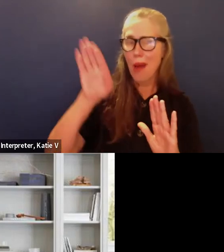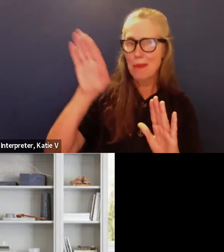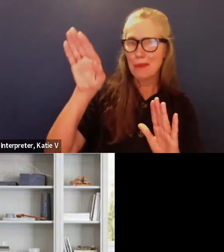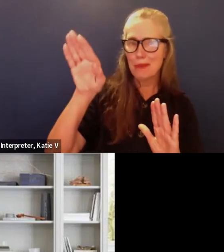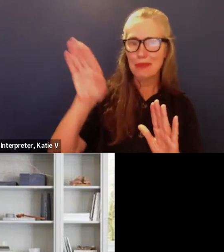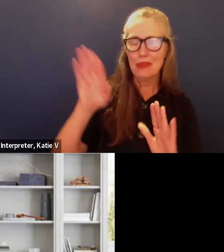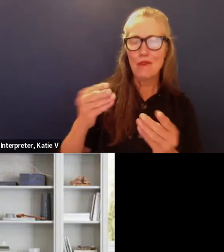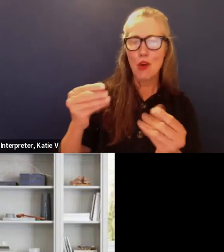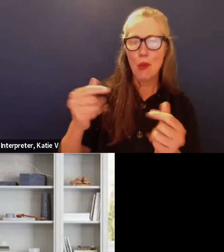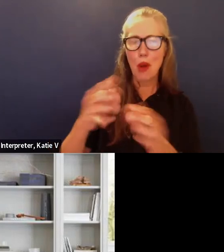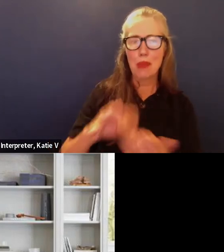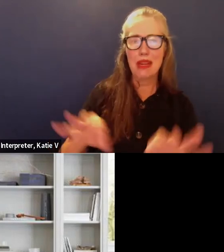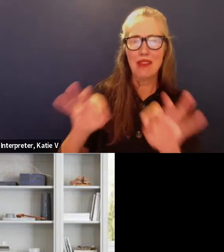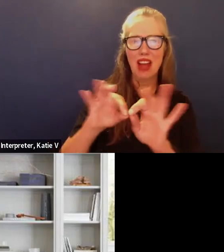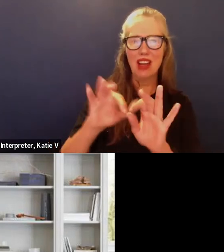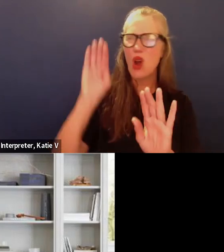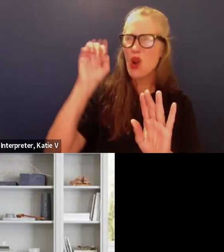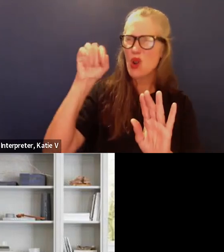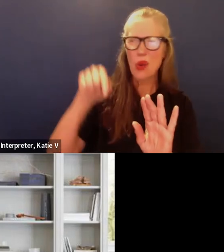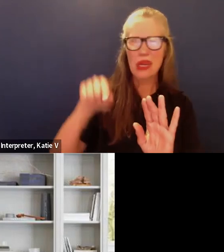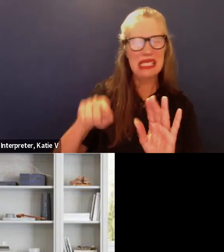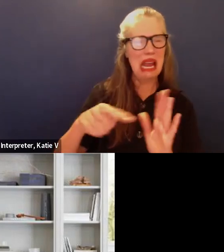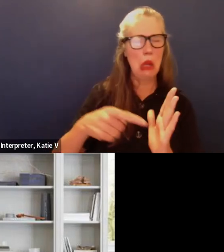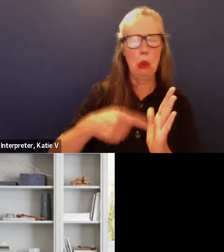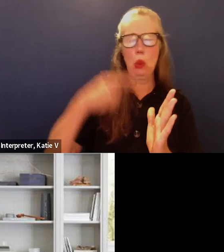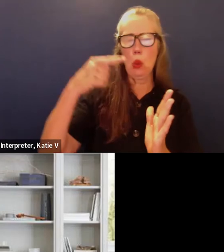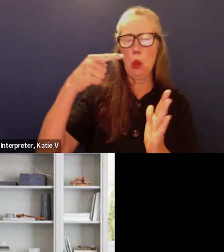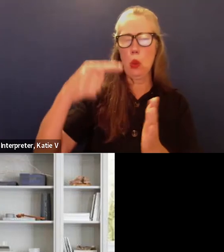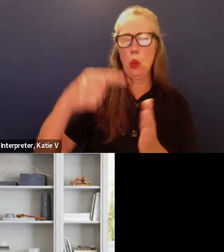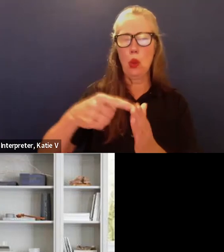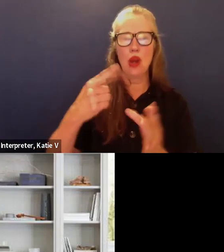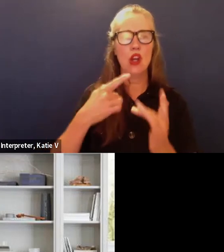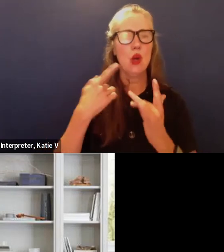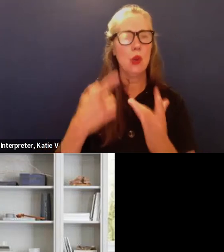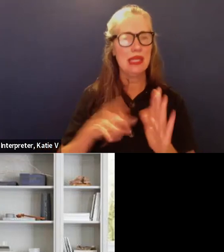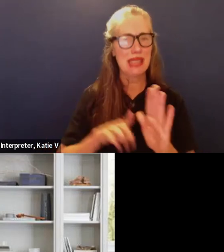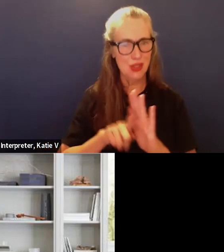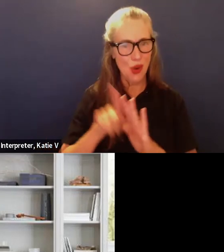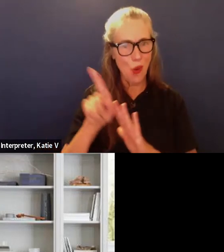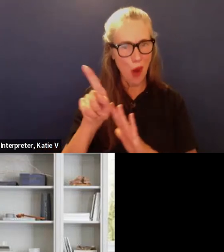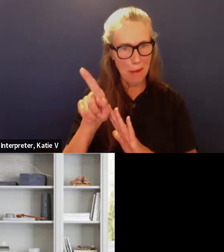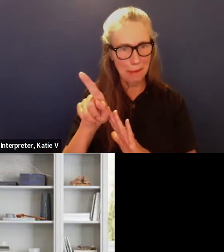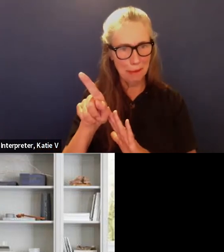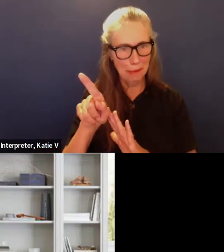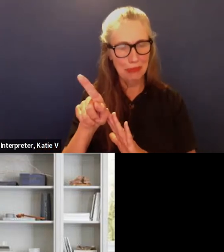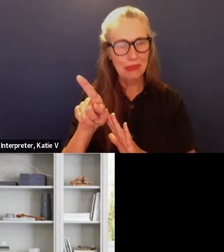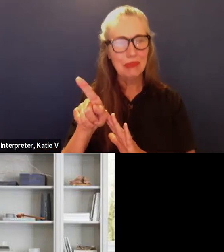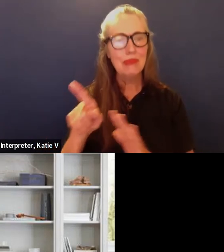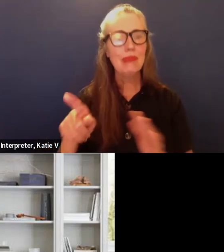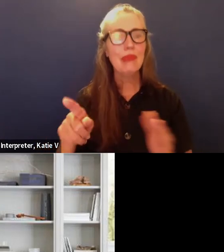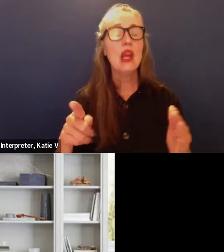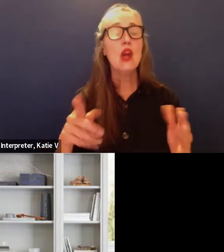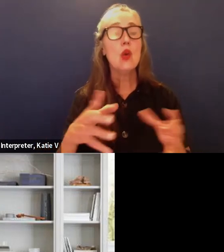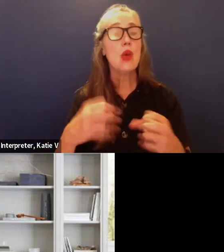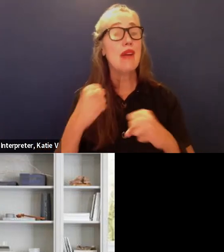um going down is is really rare so we go up and we have strong wealth and income factors